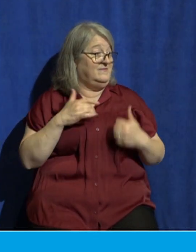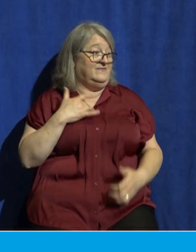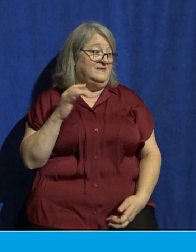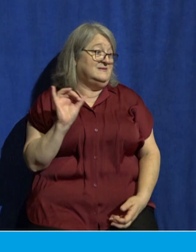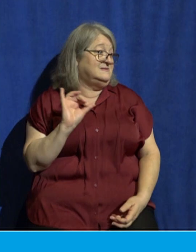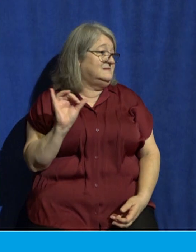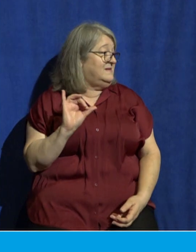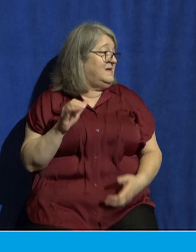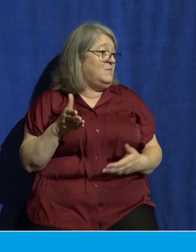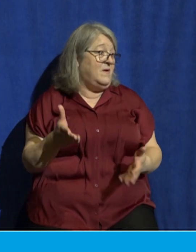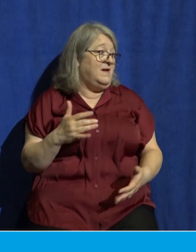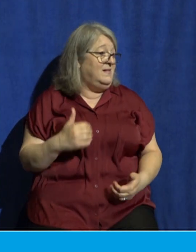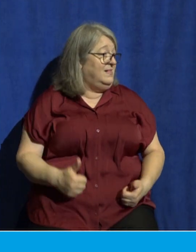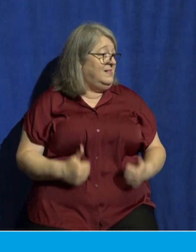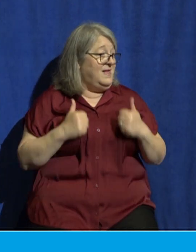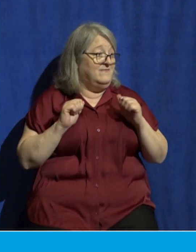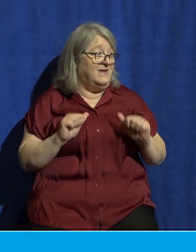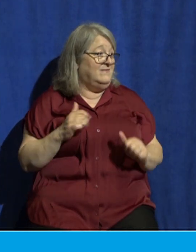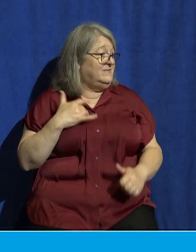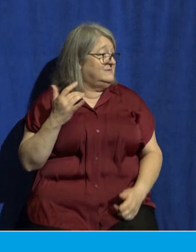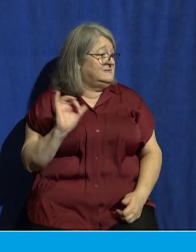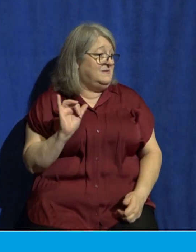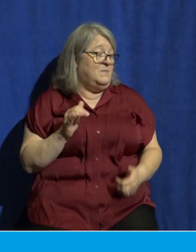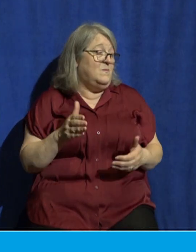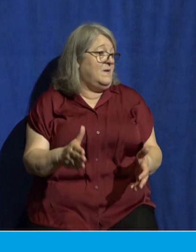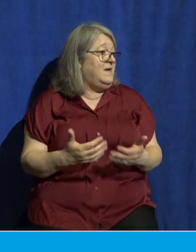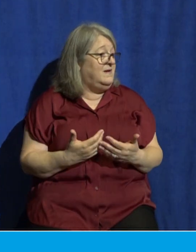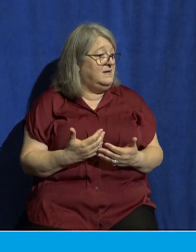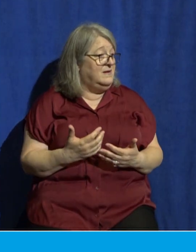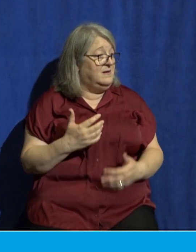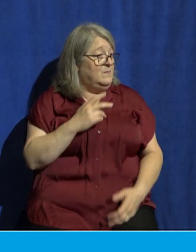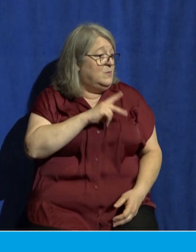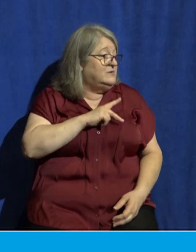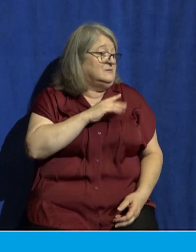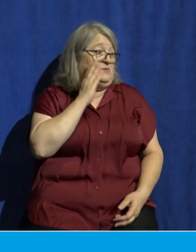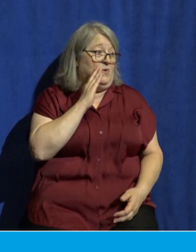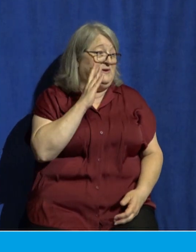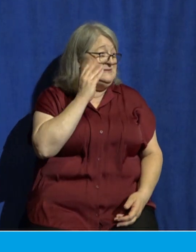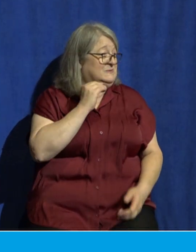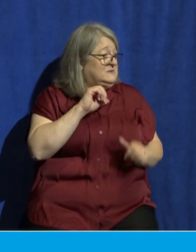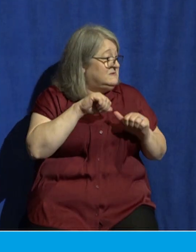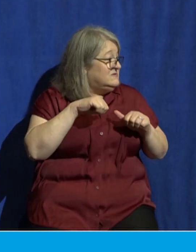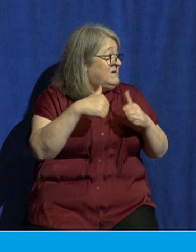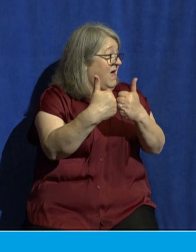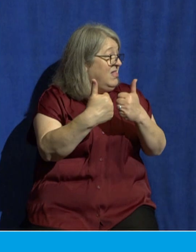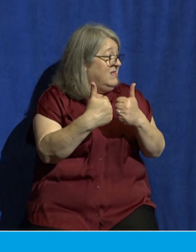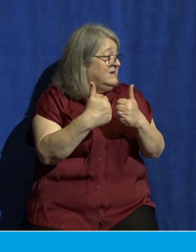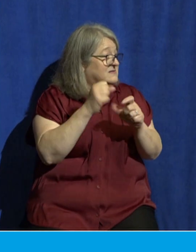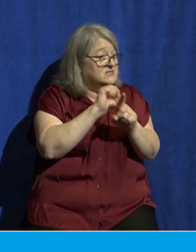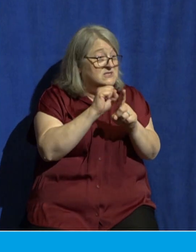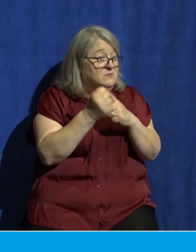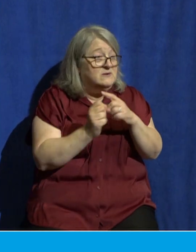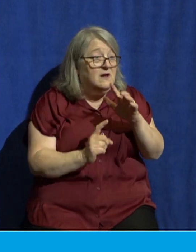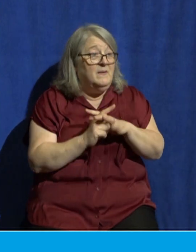It can feel that way personally when challenges and circumstances just knock the wind out of you.